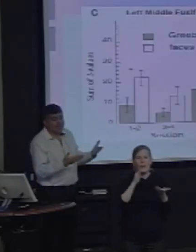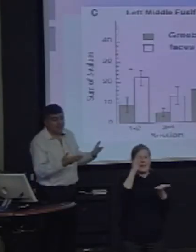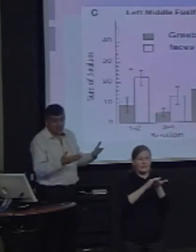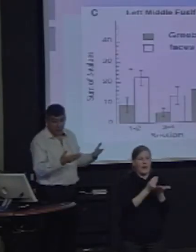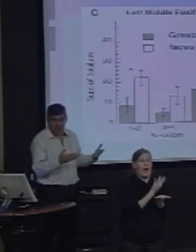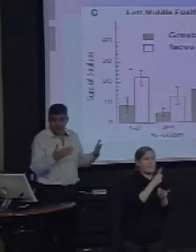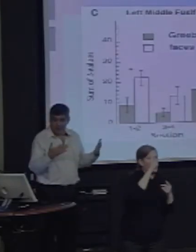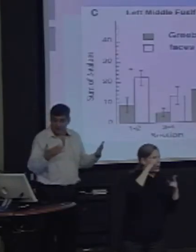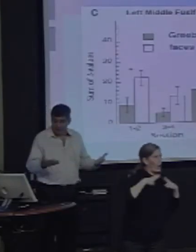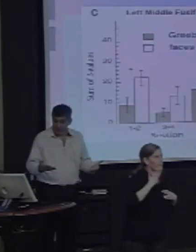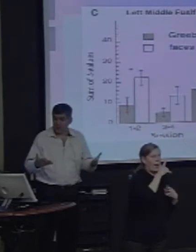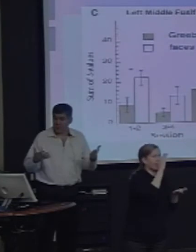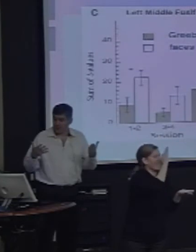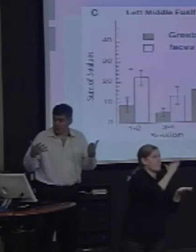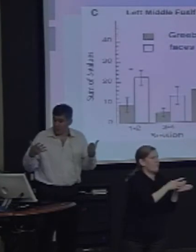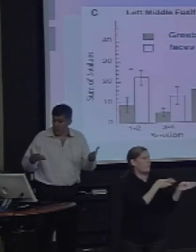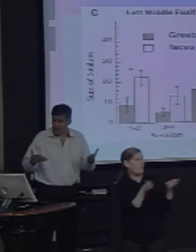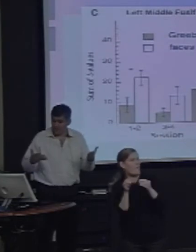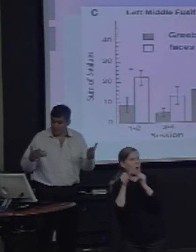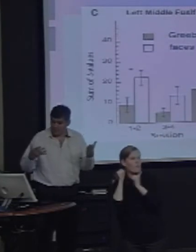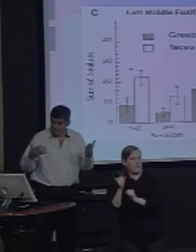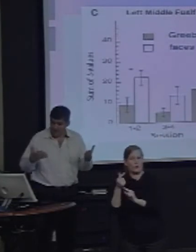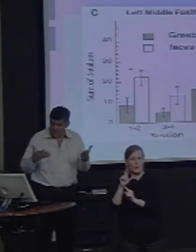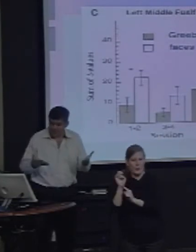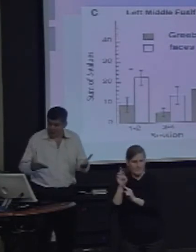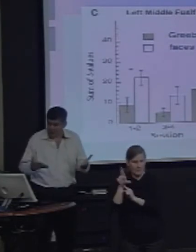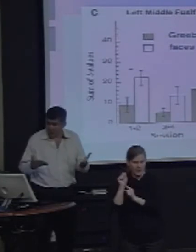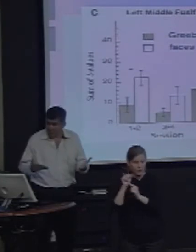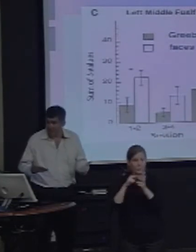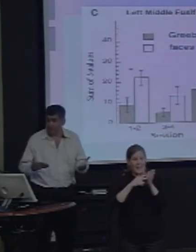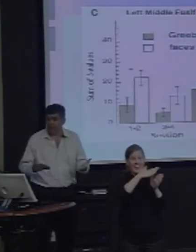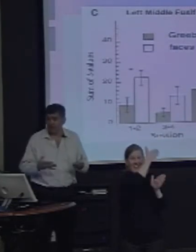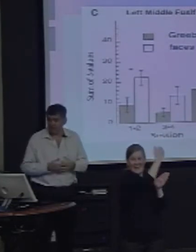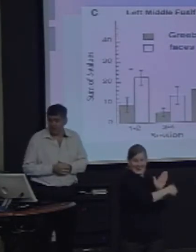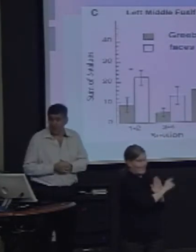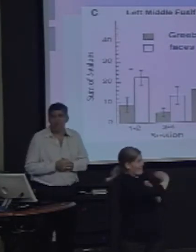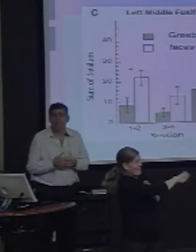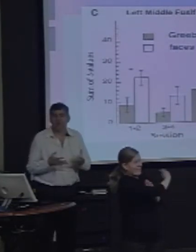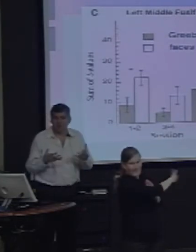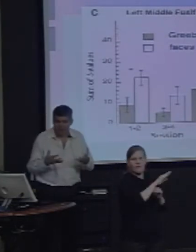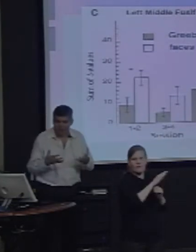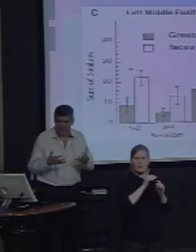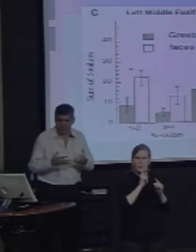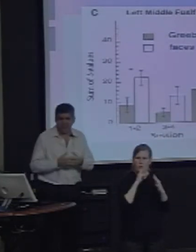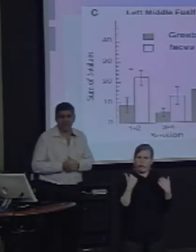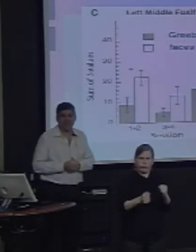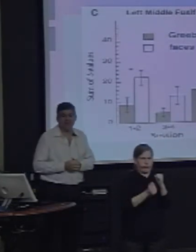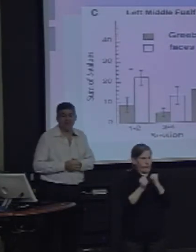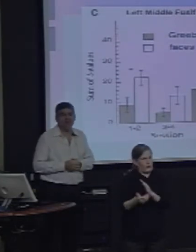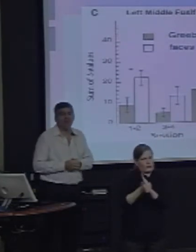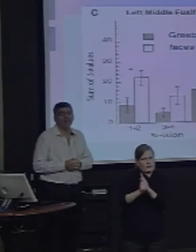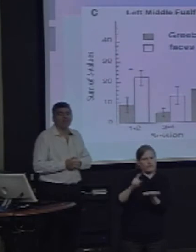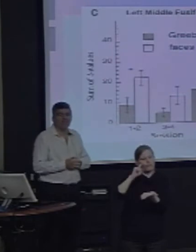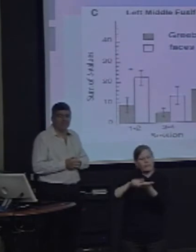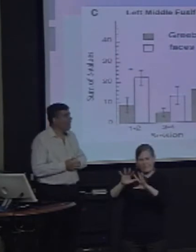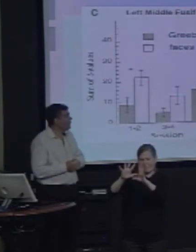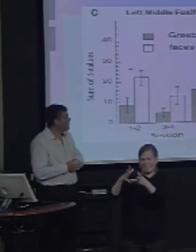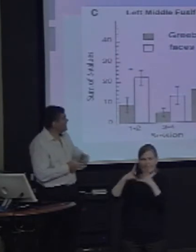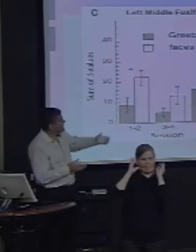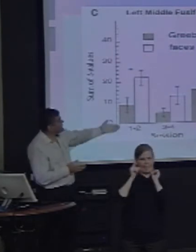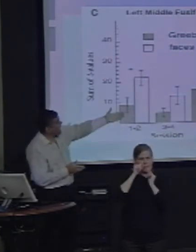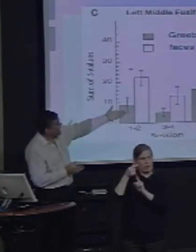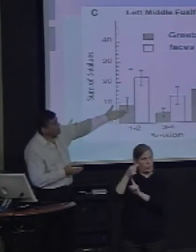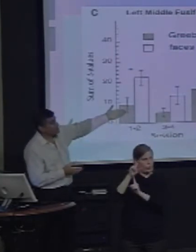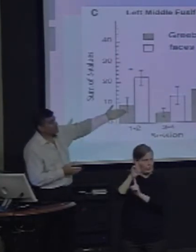by the end of training, when subjects are quite expert at grueble processing, this